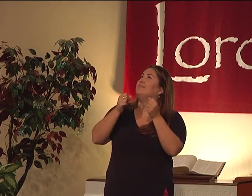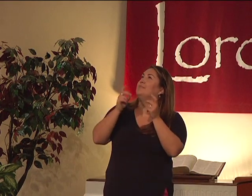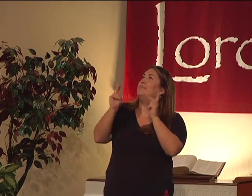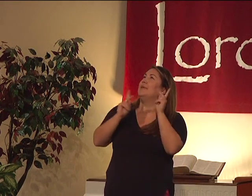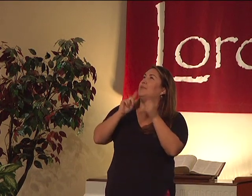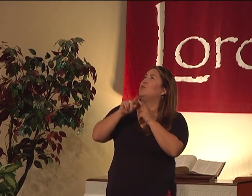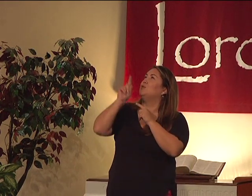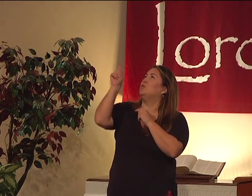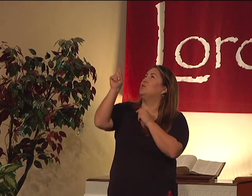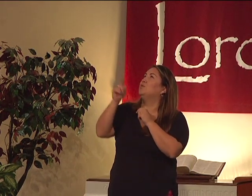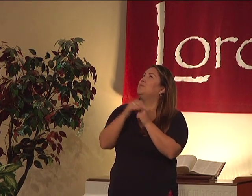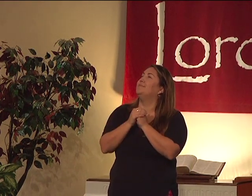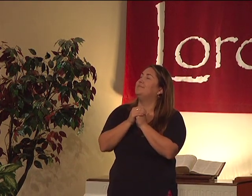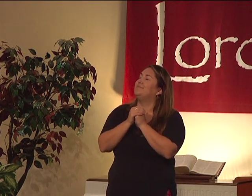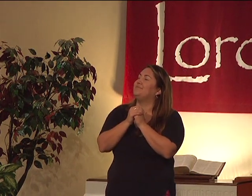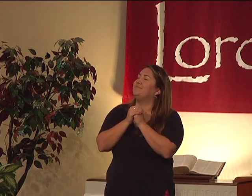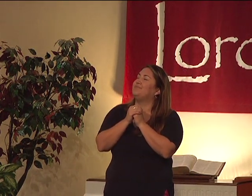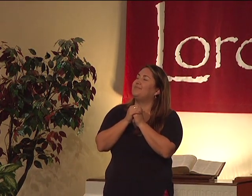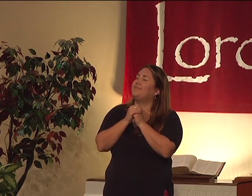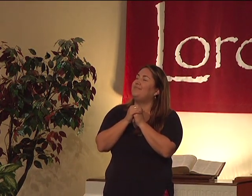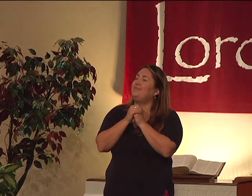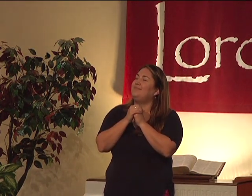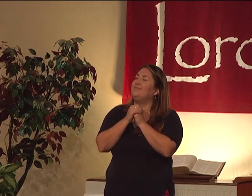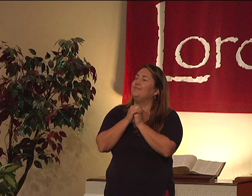pull us in. People for you, Lord.